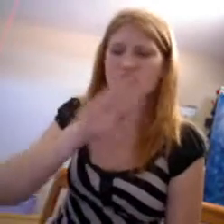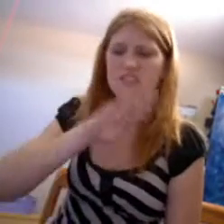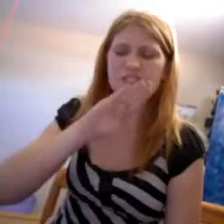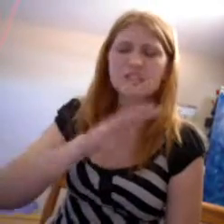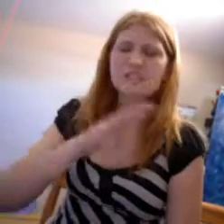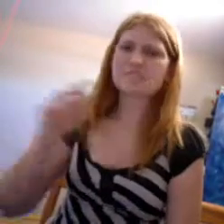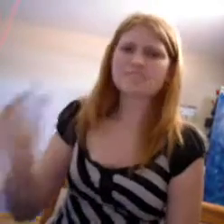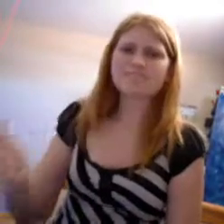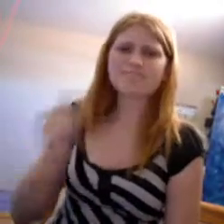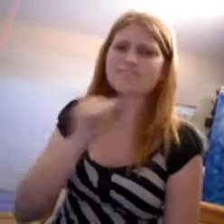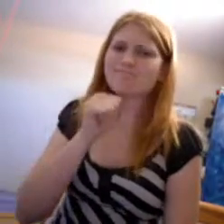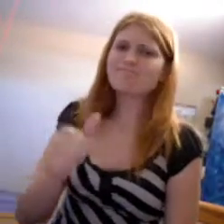I'm